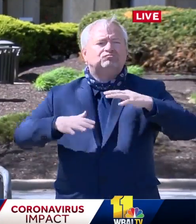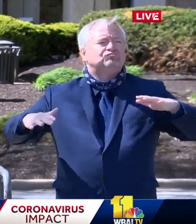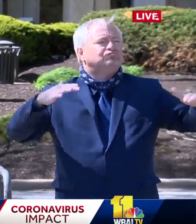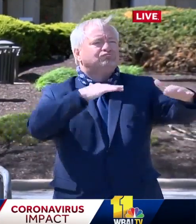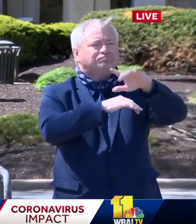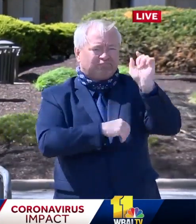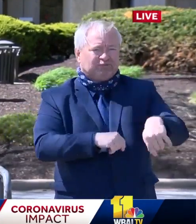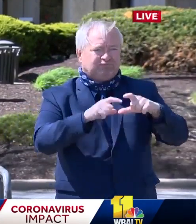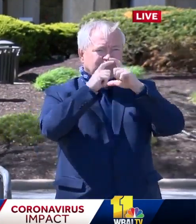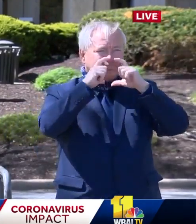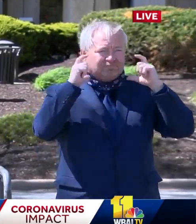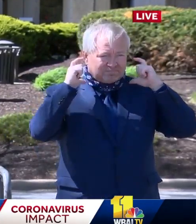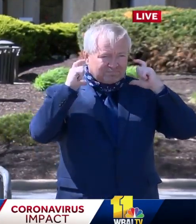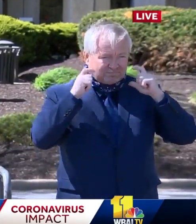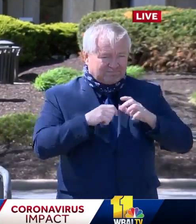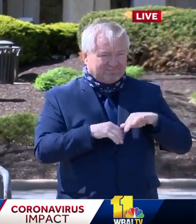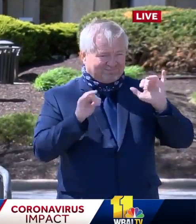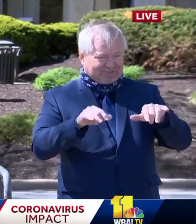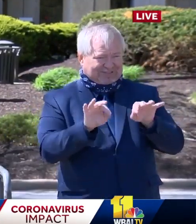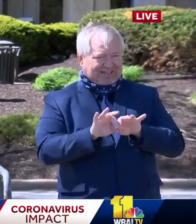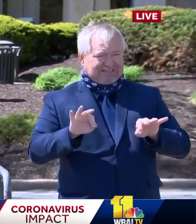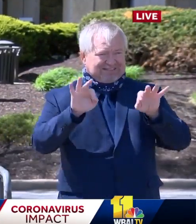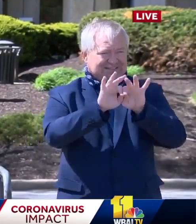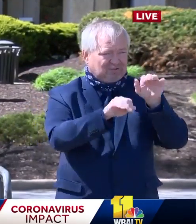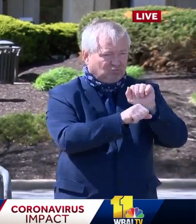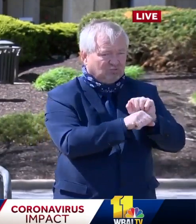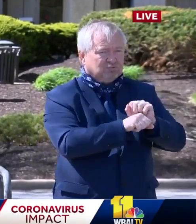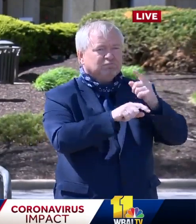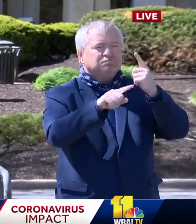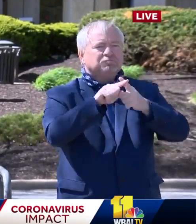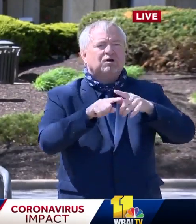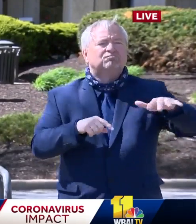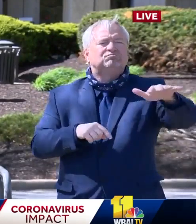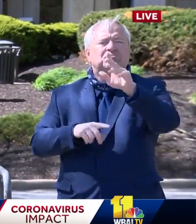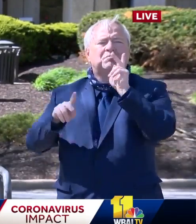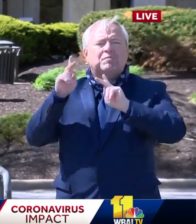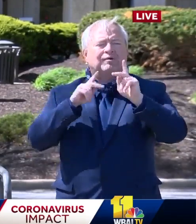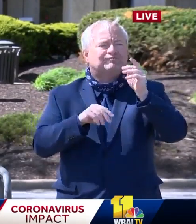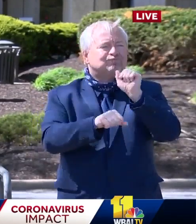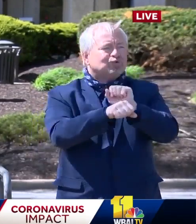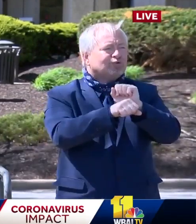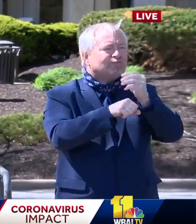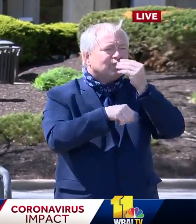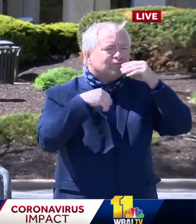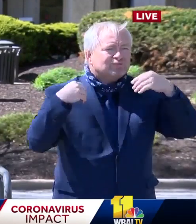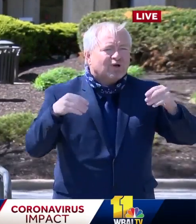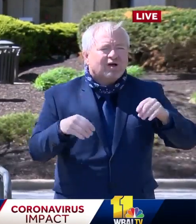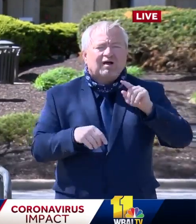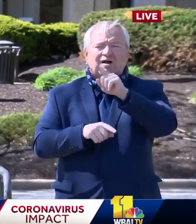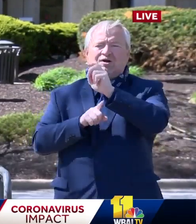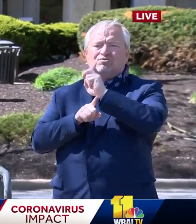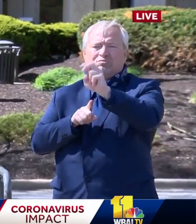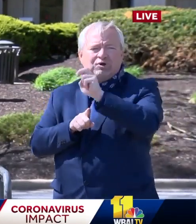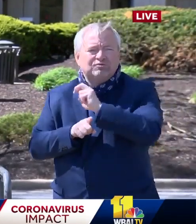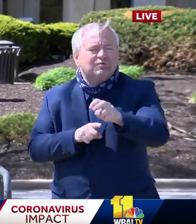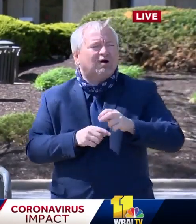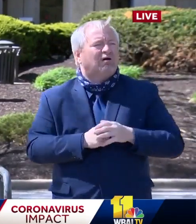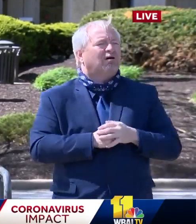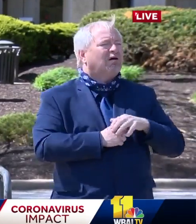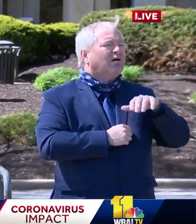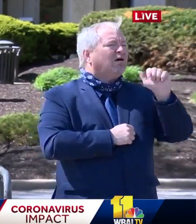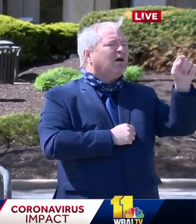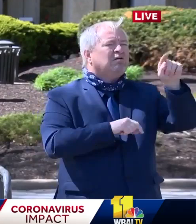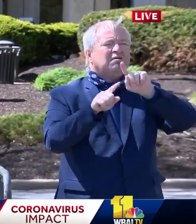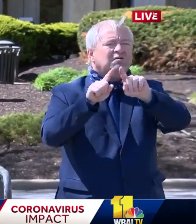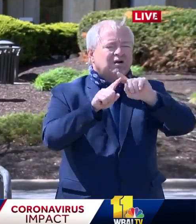those who are at our grocery stores and those who are driving transit, uh, in our county would be safe as well as we stop the spread of, of germs, uh,